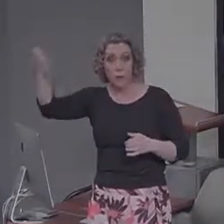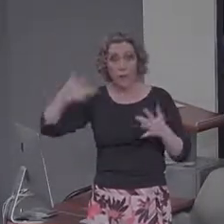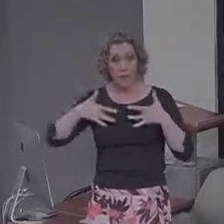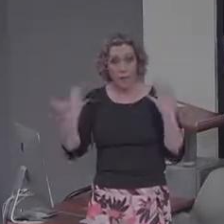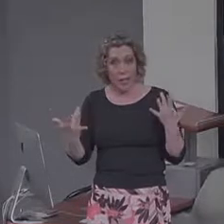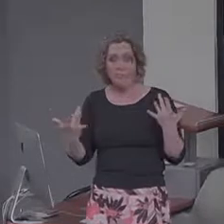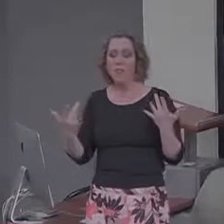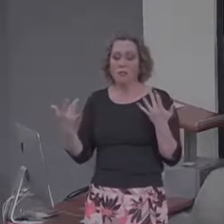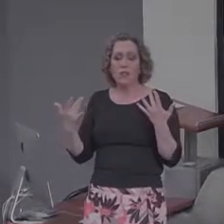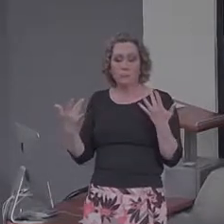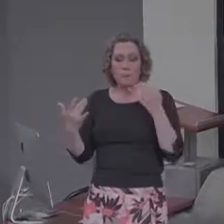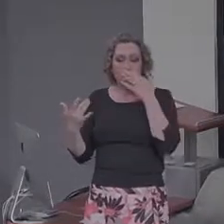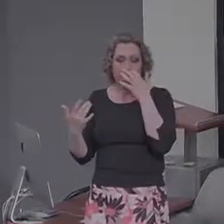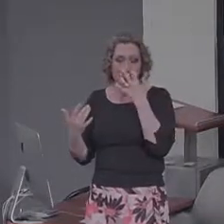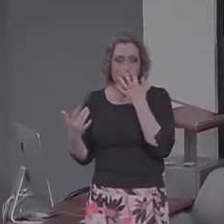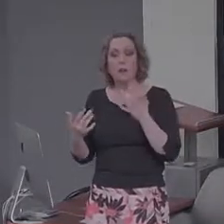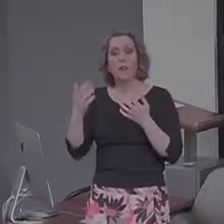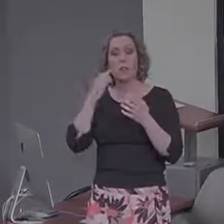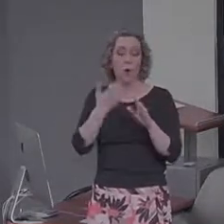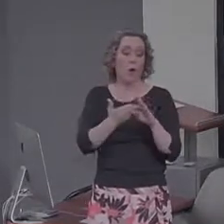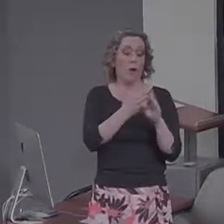extend to episodic future thinking?